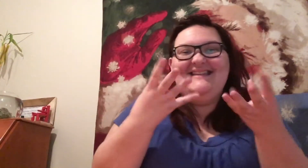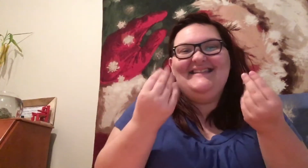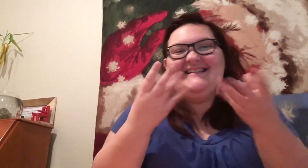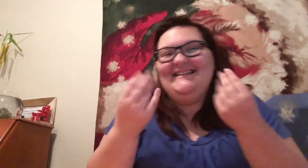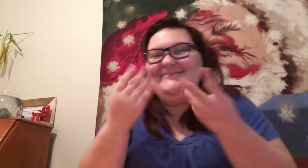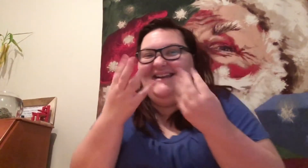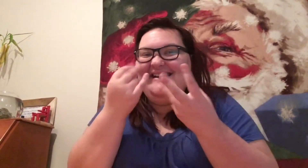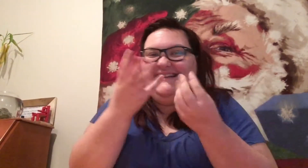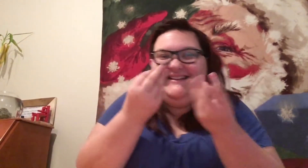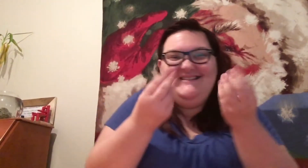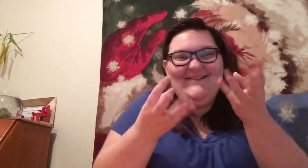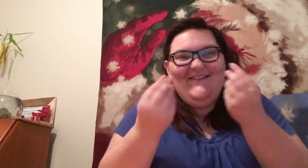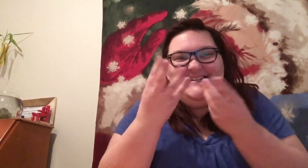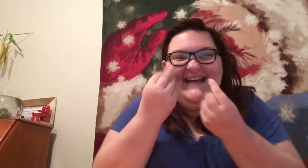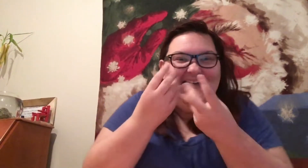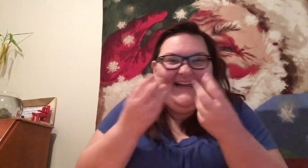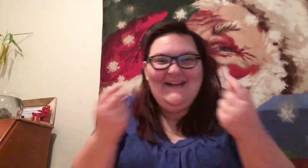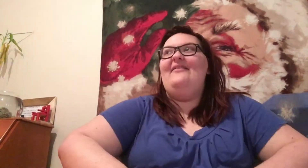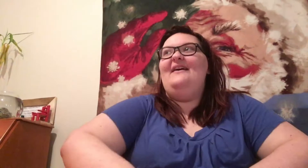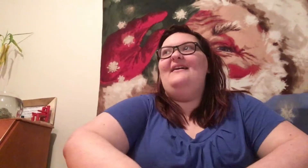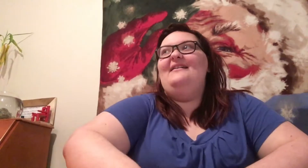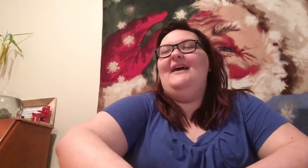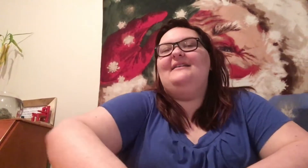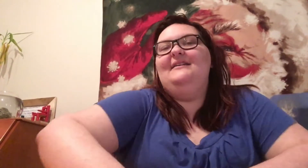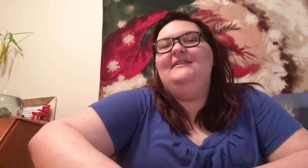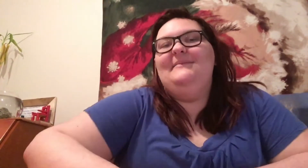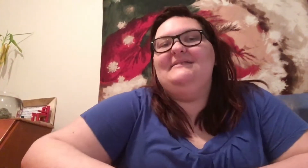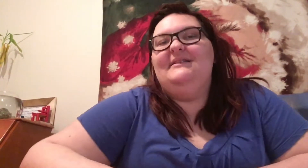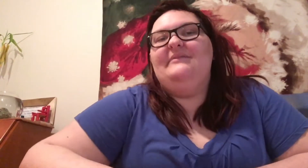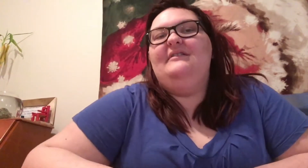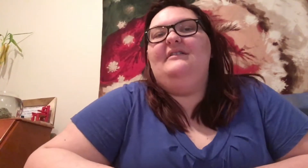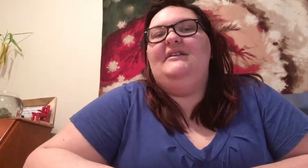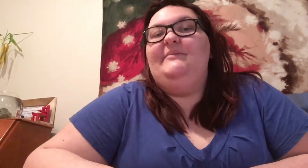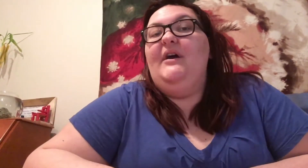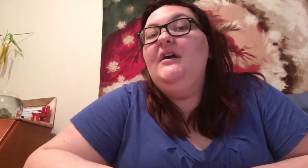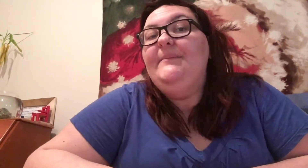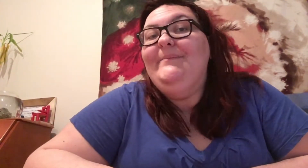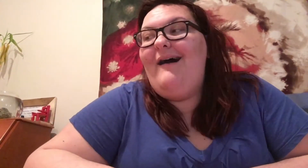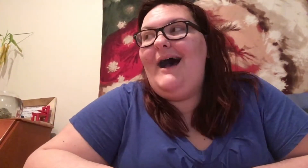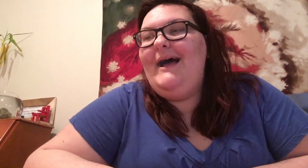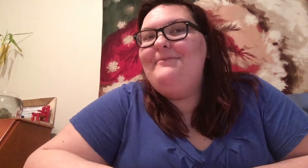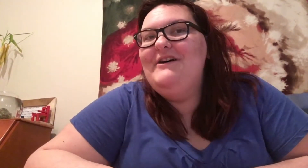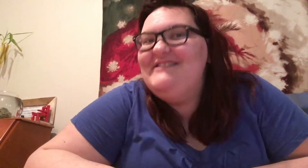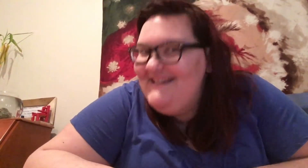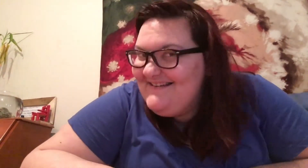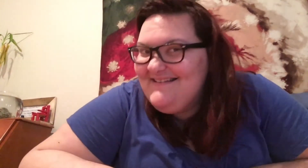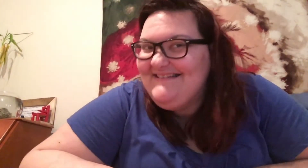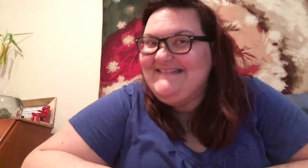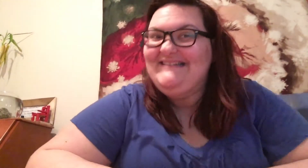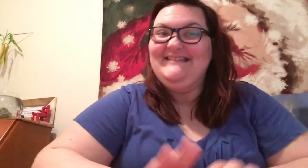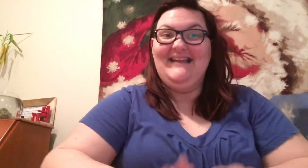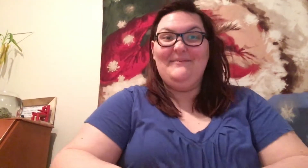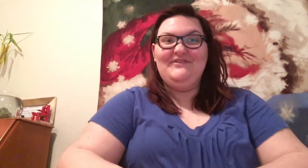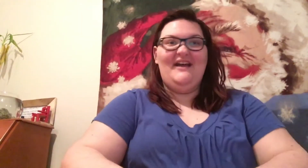this is going to make a good story time. And then, I kind of messed up on a little part. I posted on Snapchat,